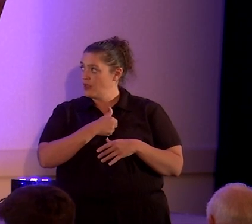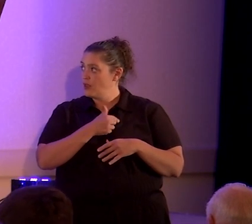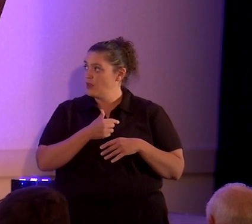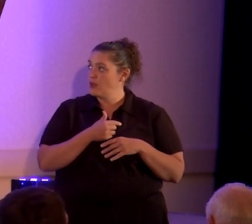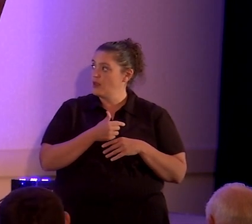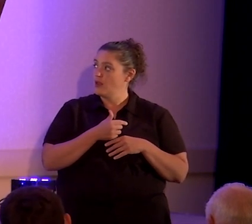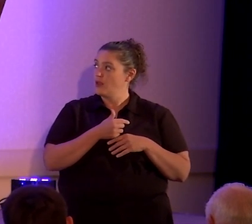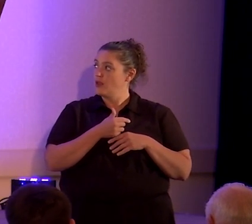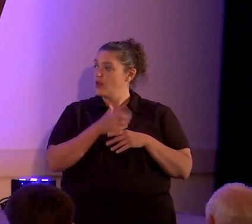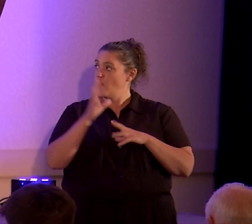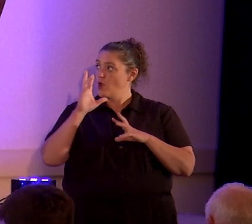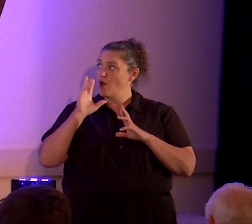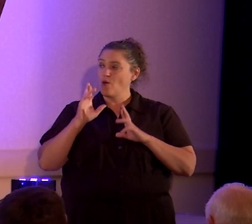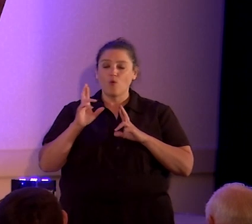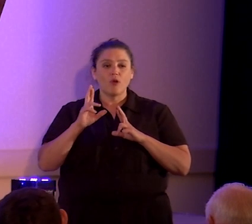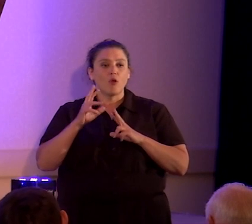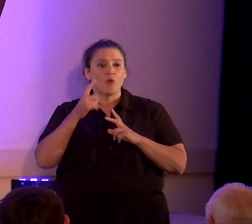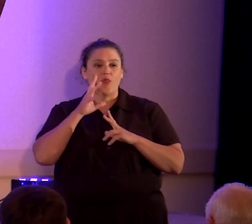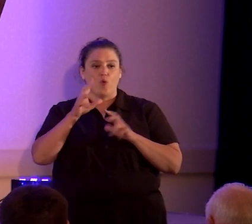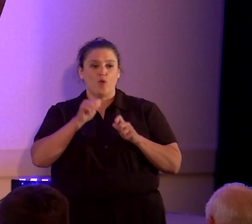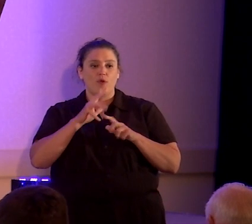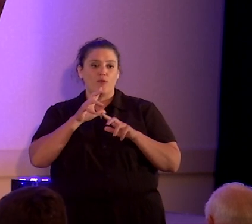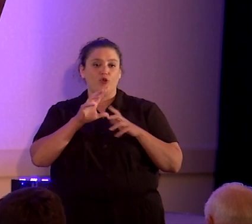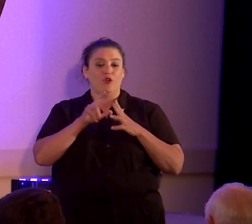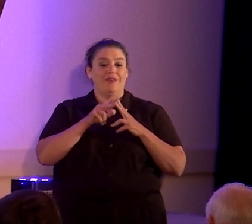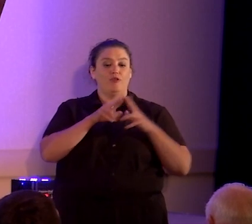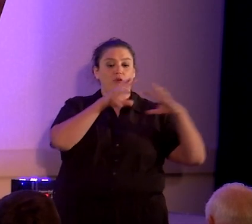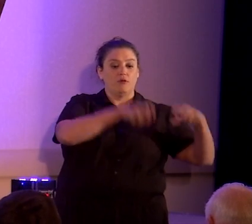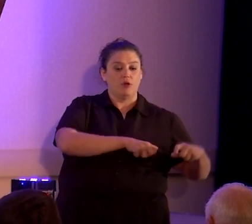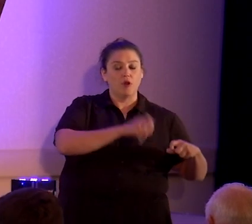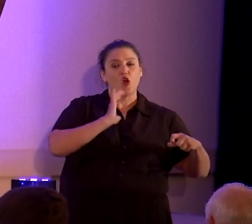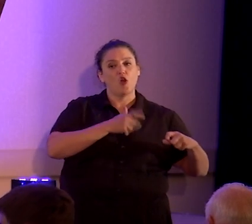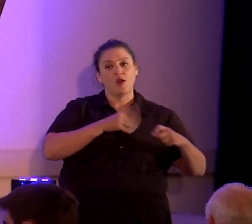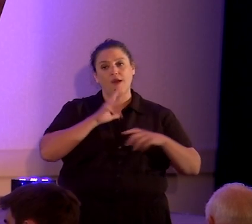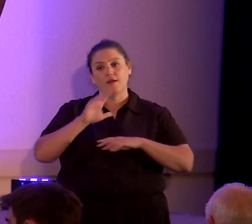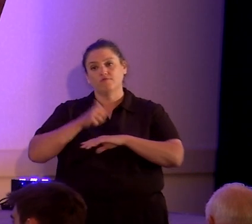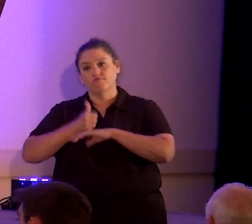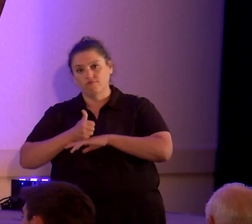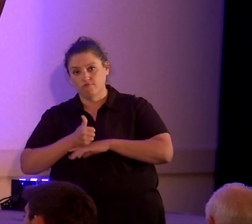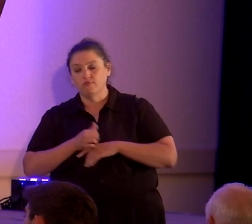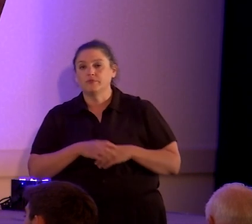able to report either that monument being gone or our monument standing side by side.